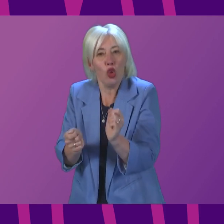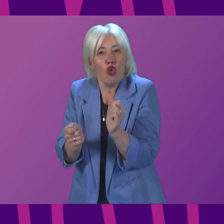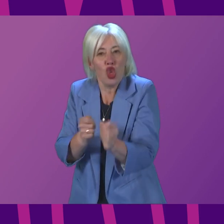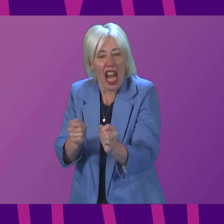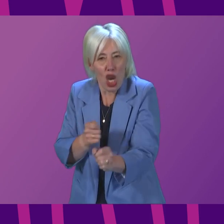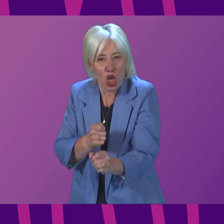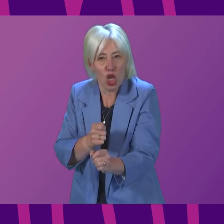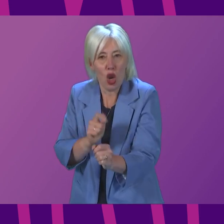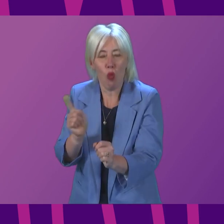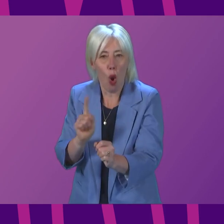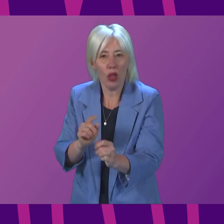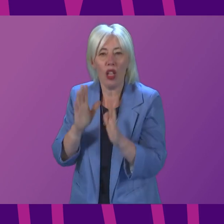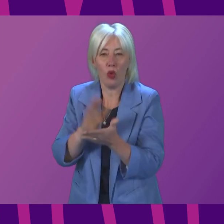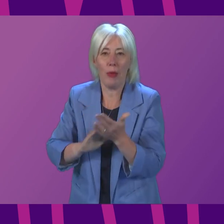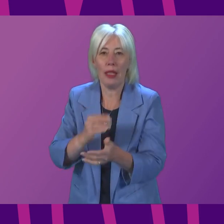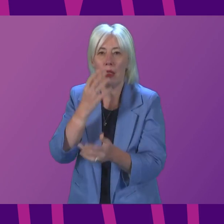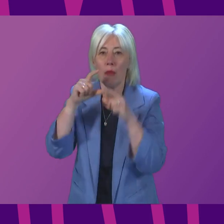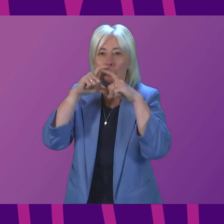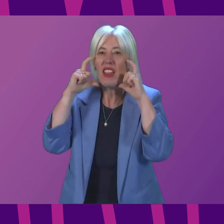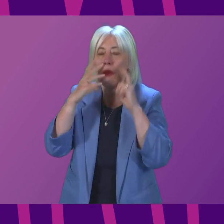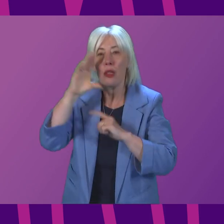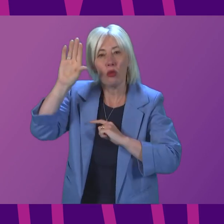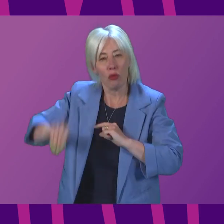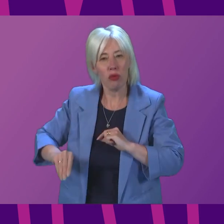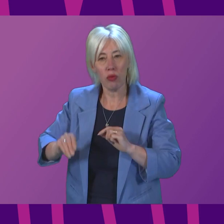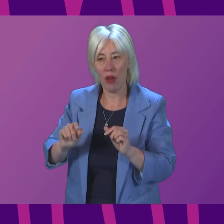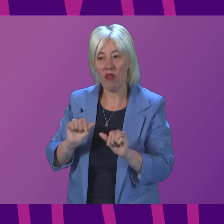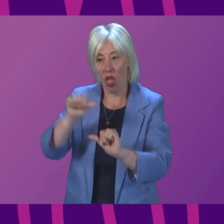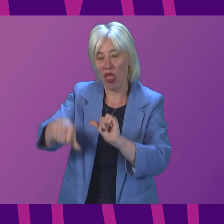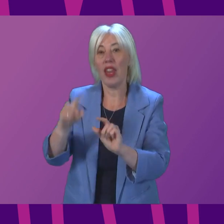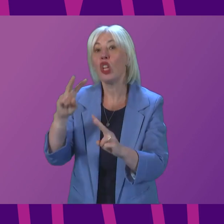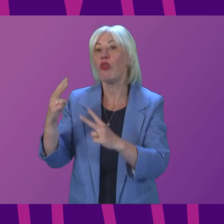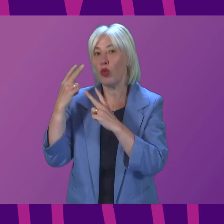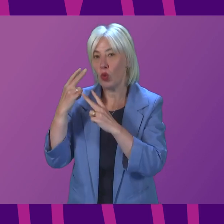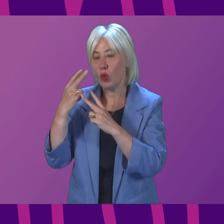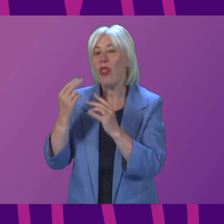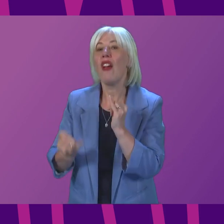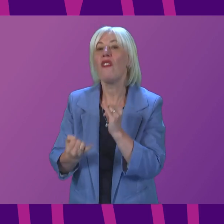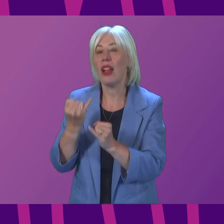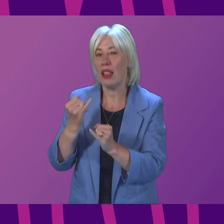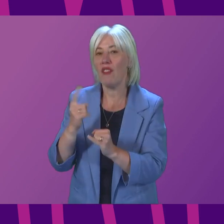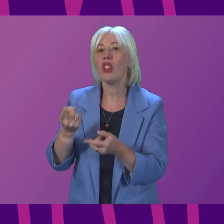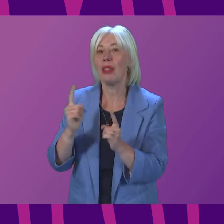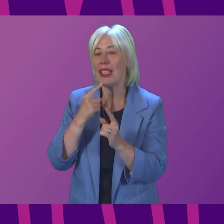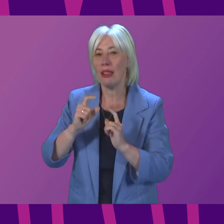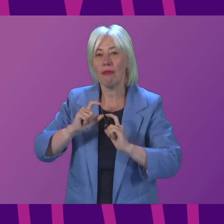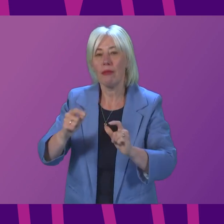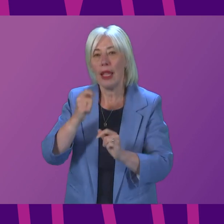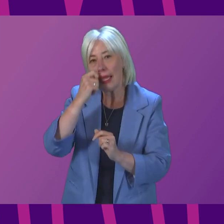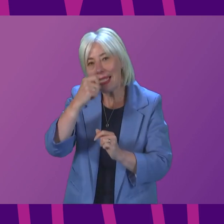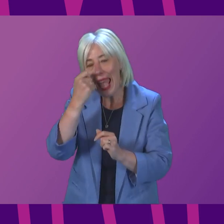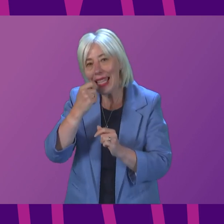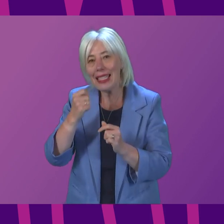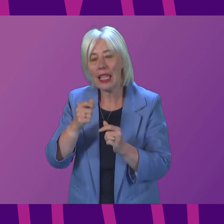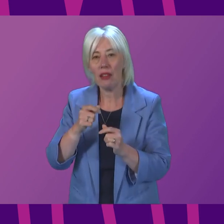face mask restriction to be removed at the next review? Finally, the First Minister is proposing continuing to provide testing kits for the whole